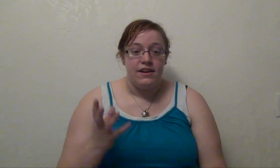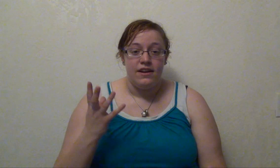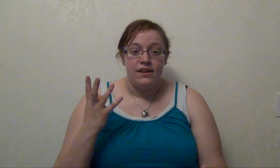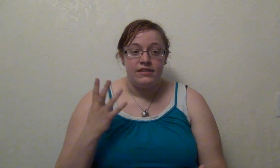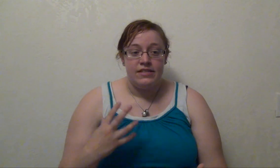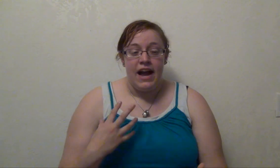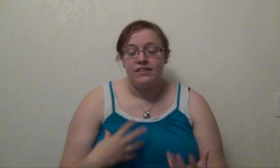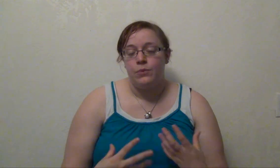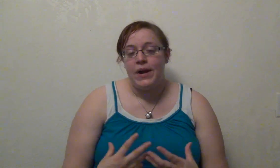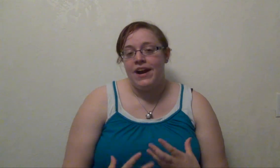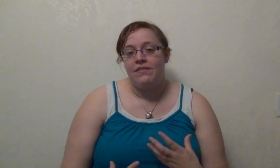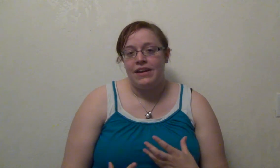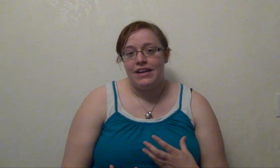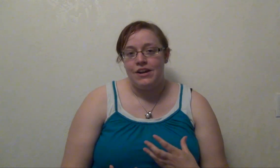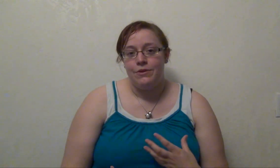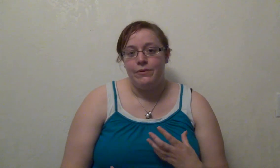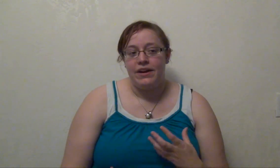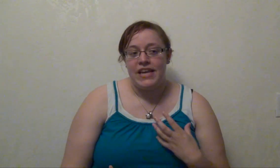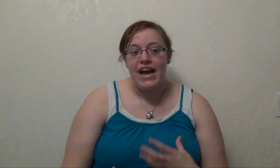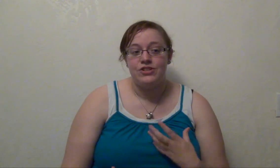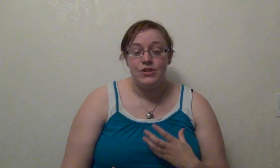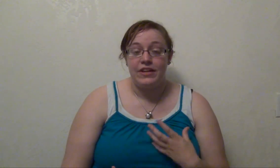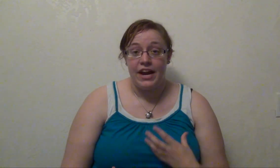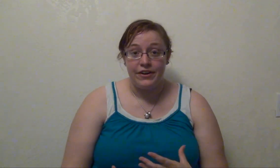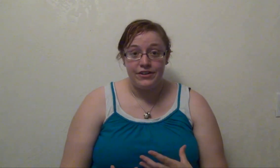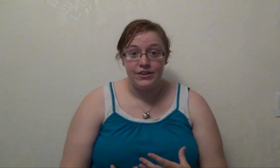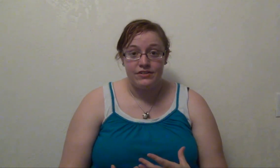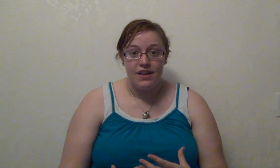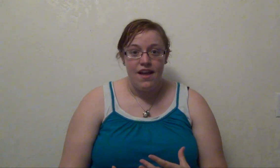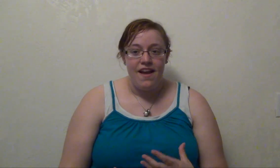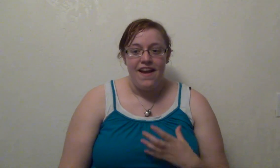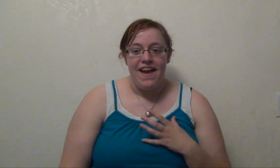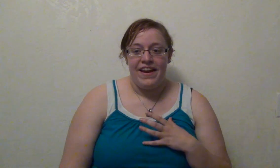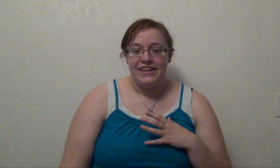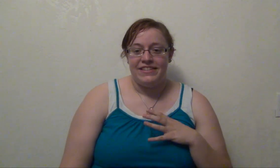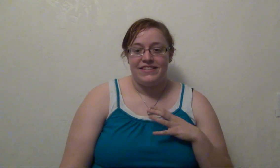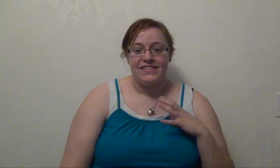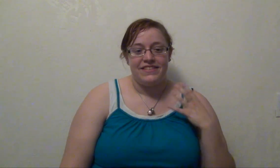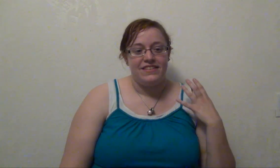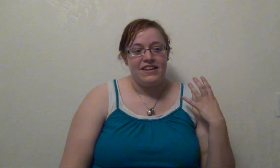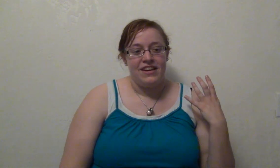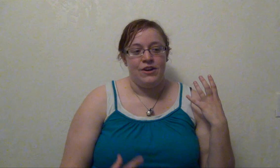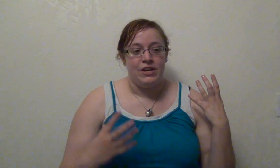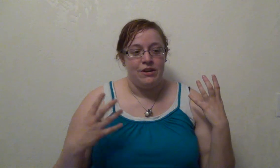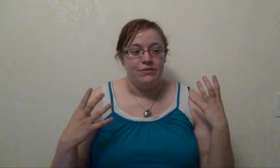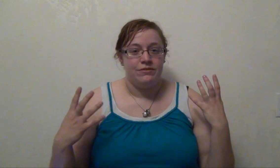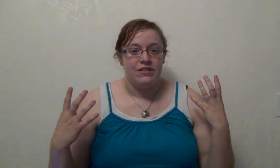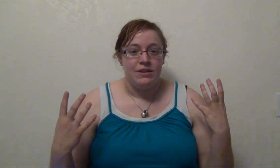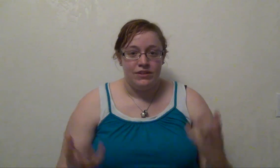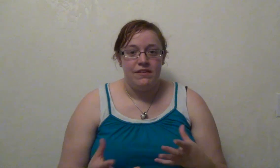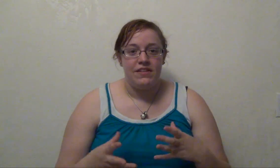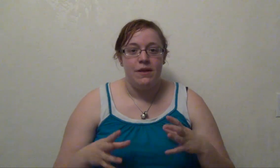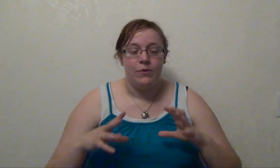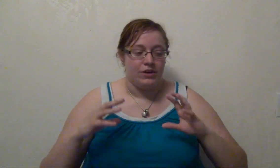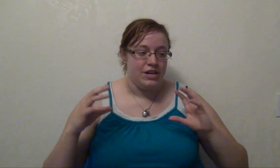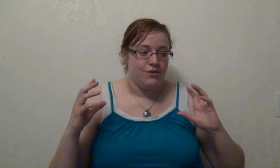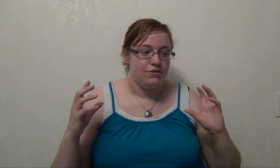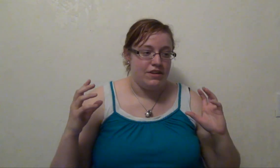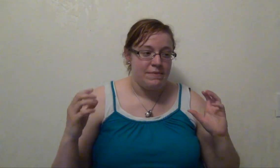has a way of getting you attached to the characters and, you know, you, you love them or you, he